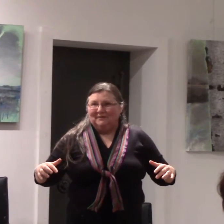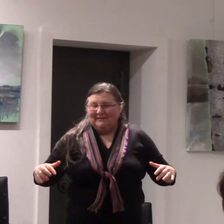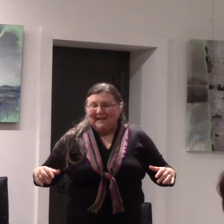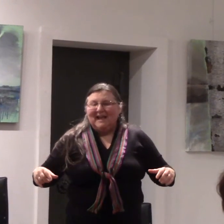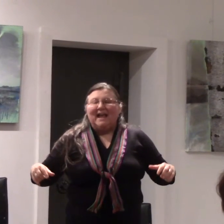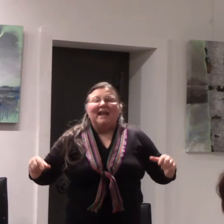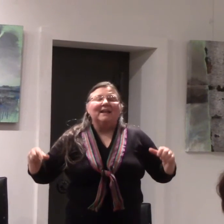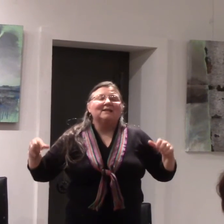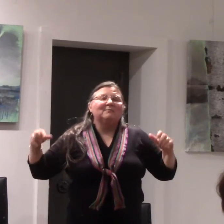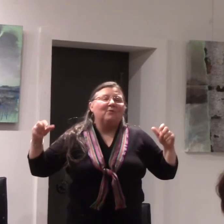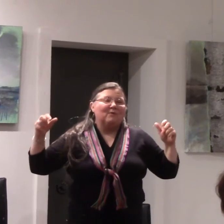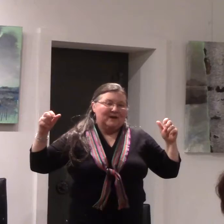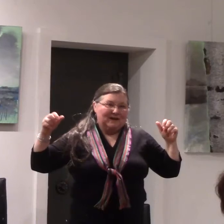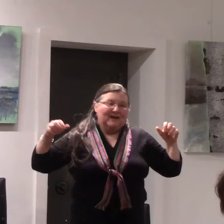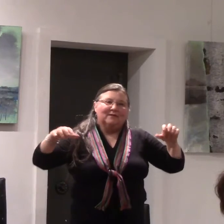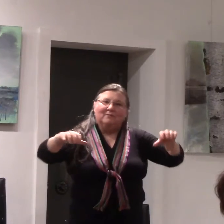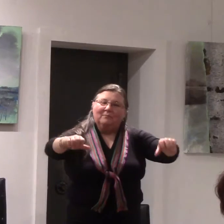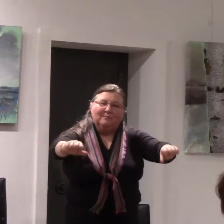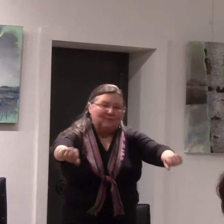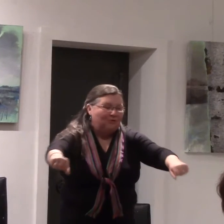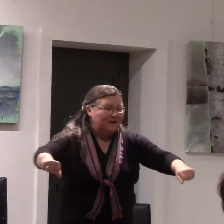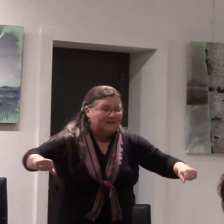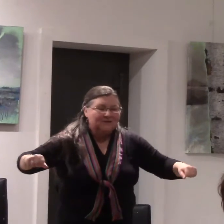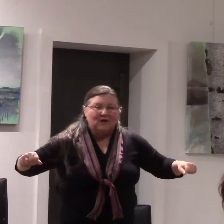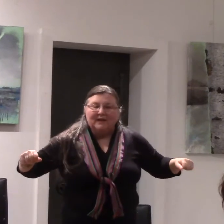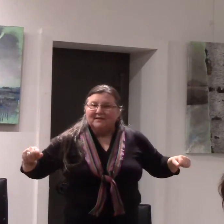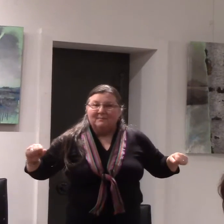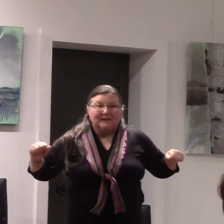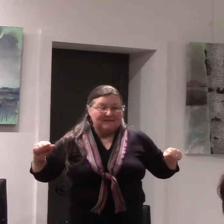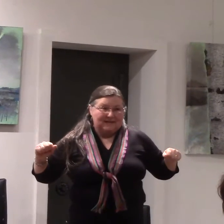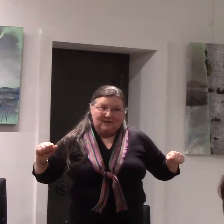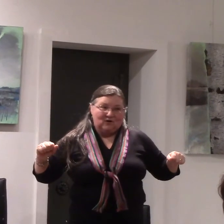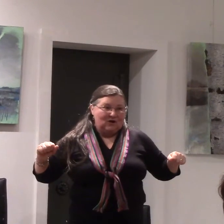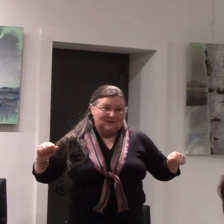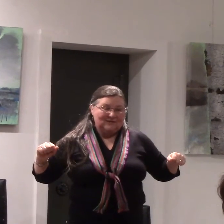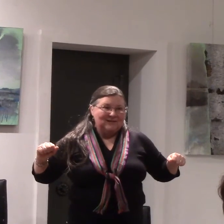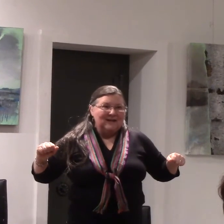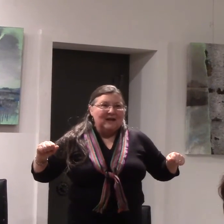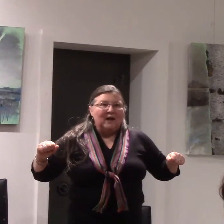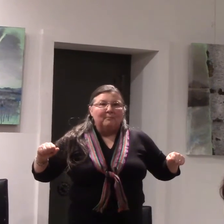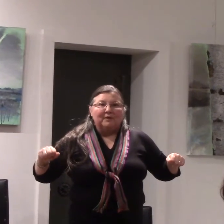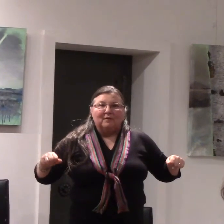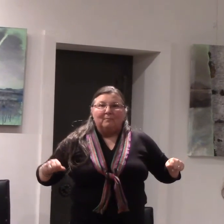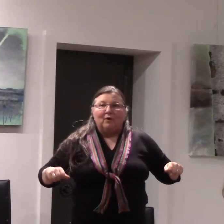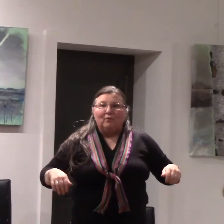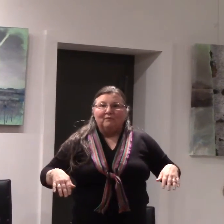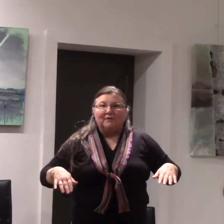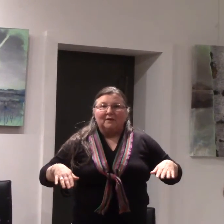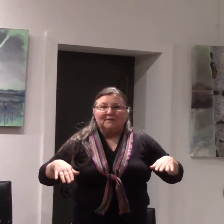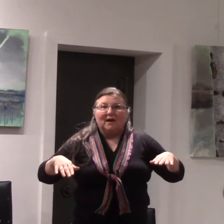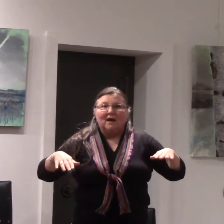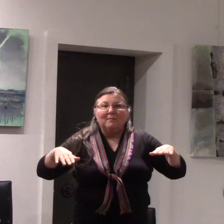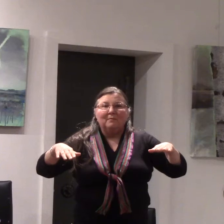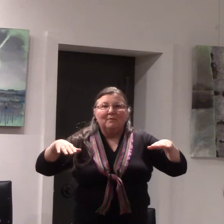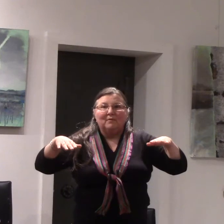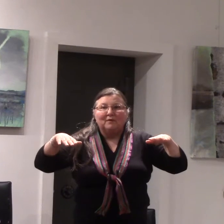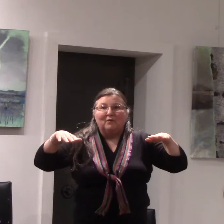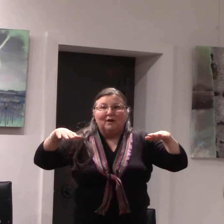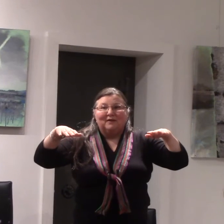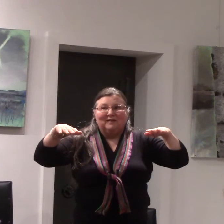and it's pouring and well then he's trying his best to get across but the boat fills up with water